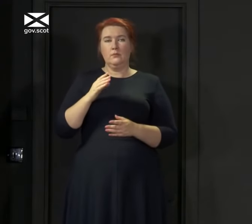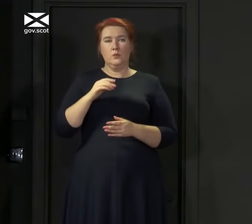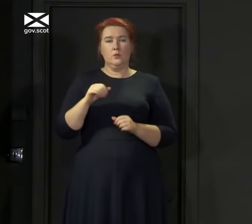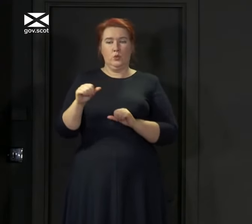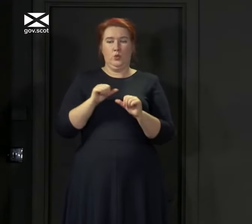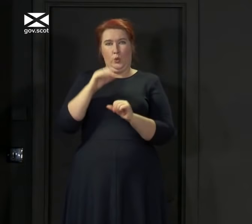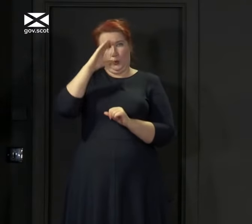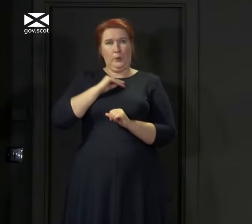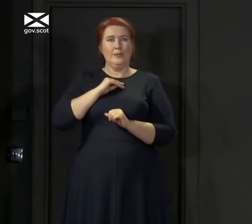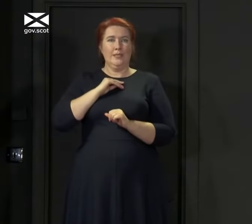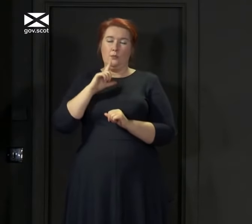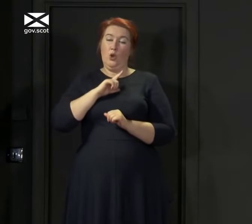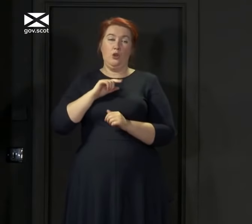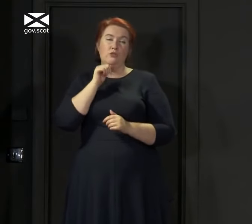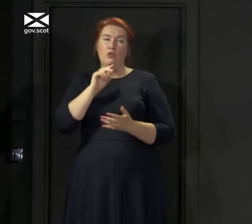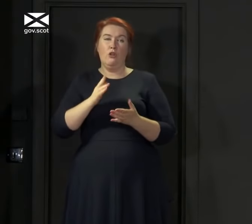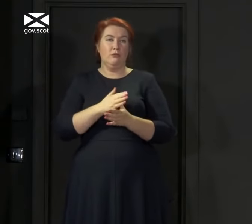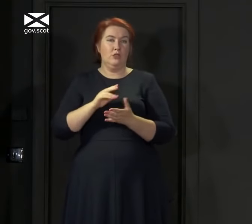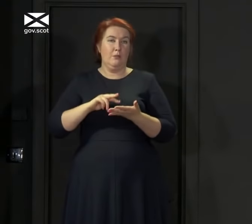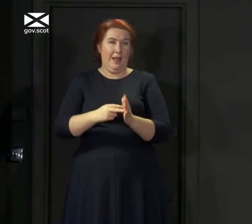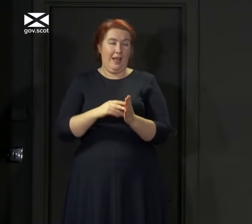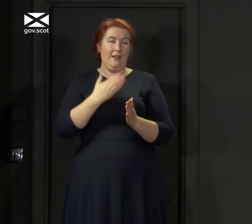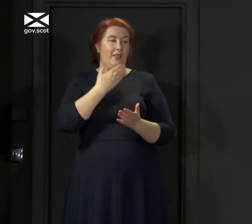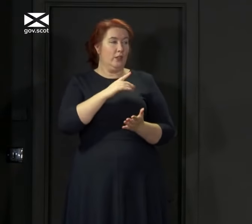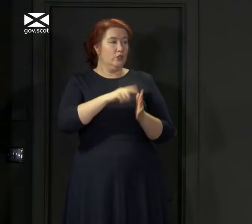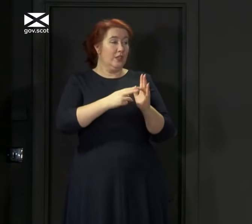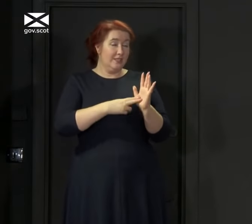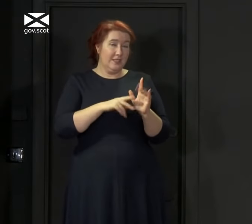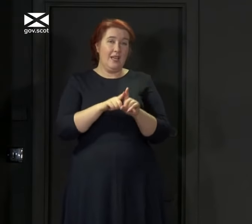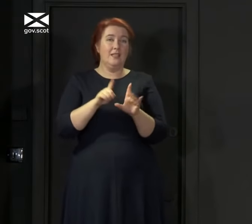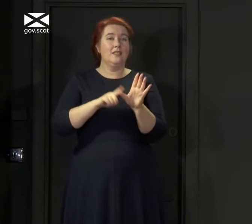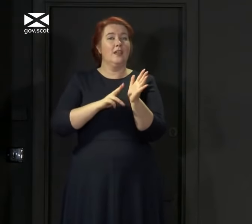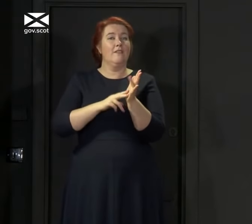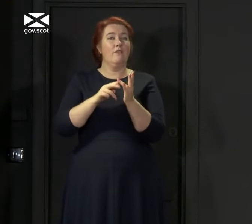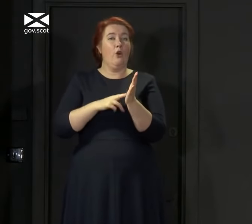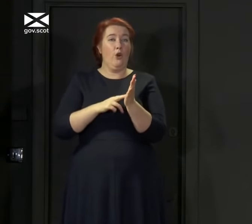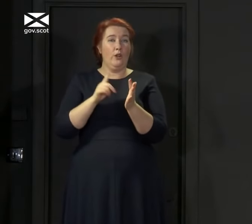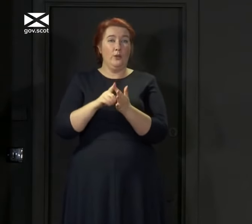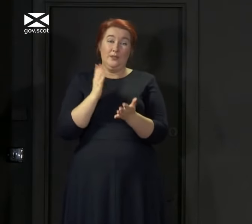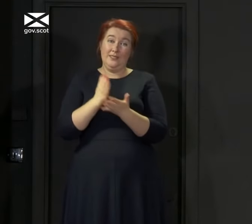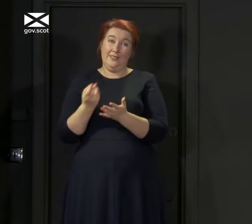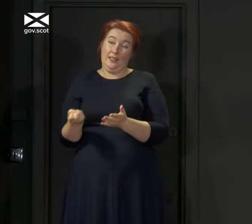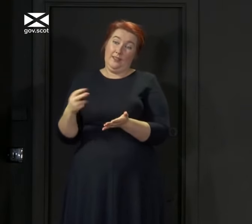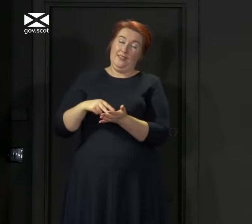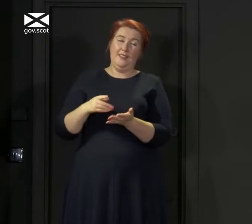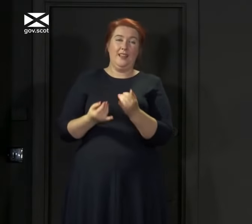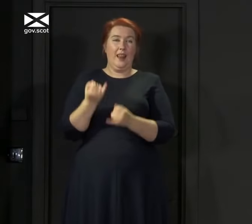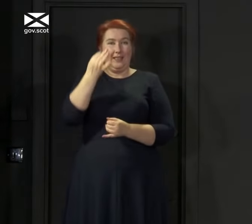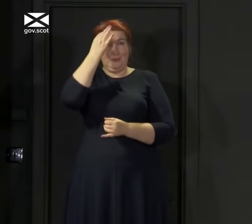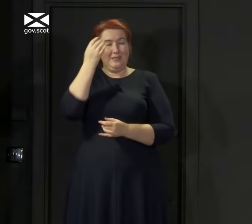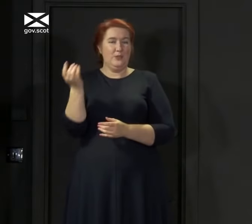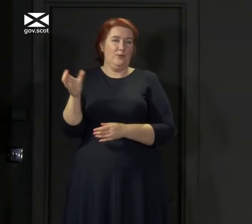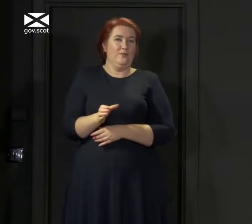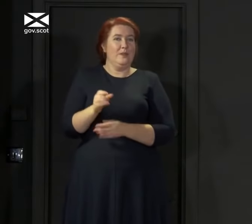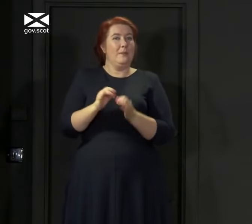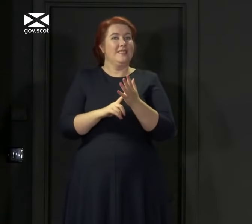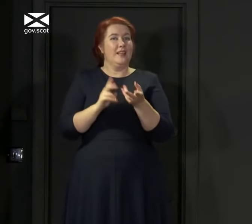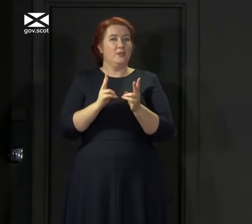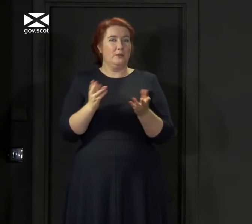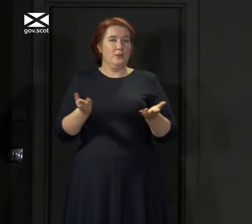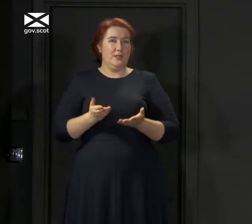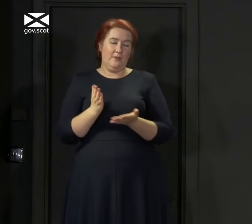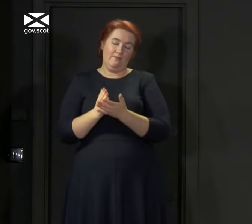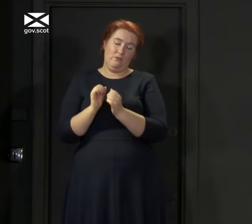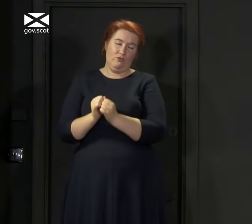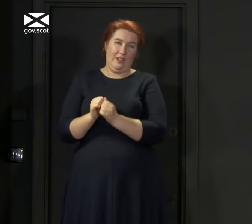briefing wasn't originally scheduled. Thank Jason and Yvonne who definitely stepped in at short notice to be our BSL interpreters today. I'm very